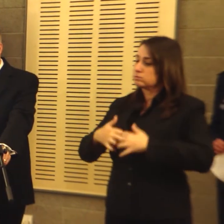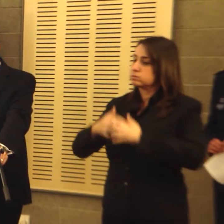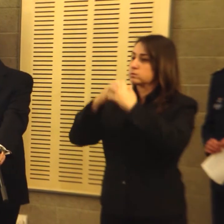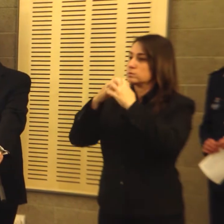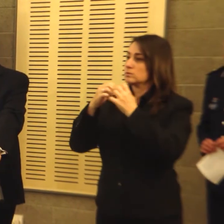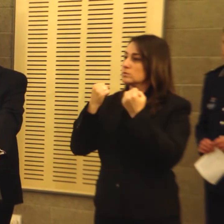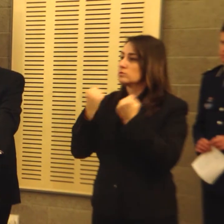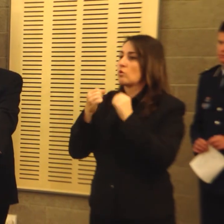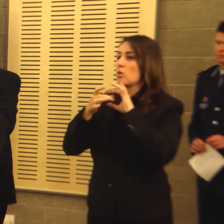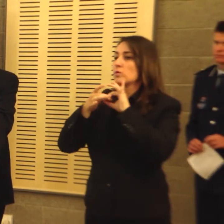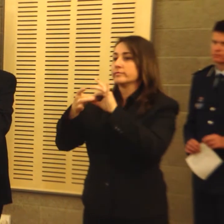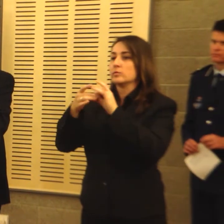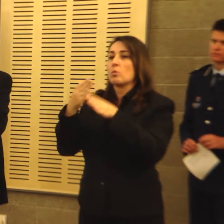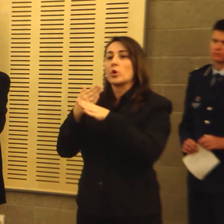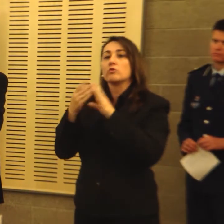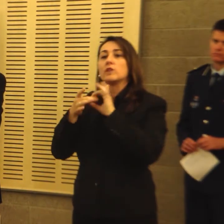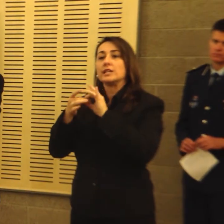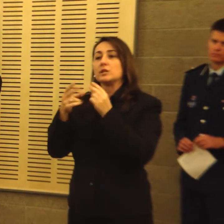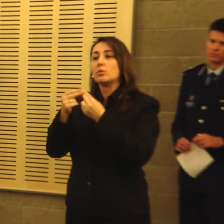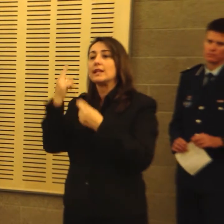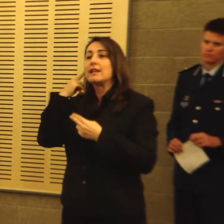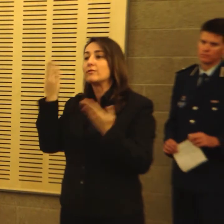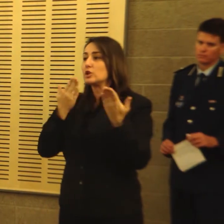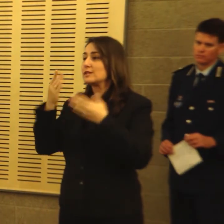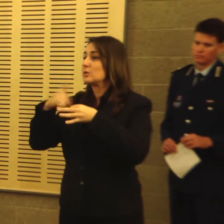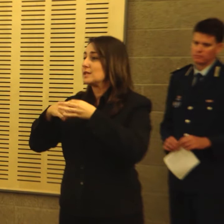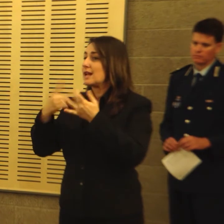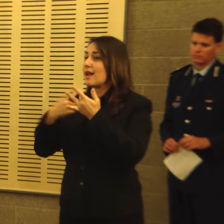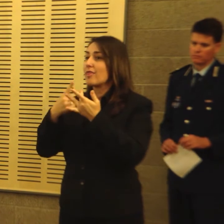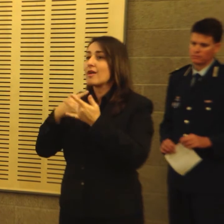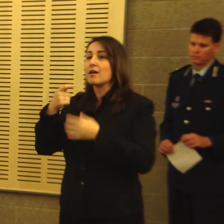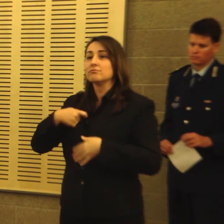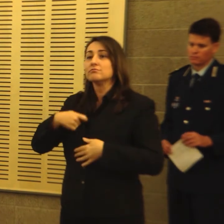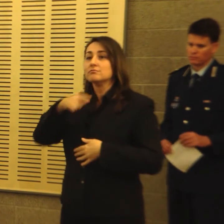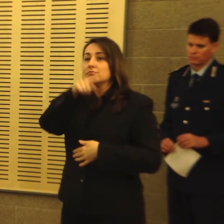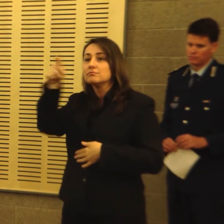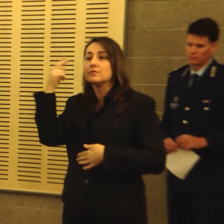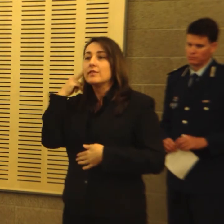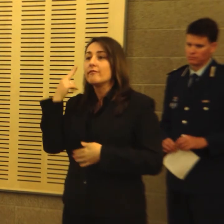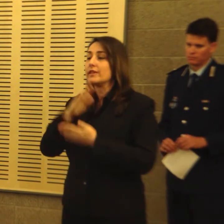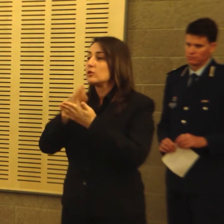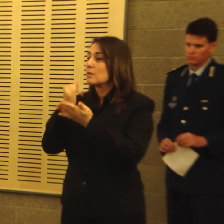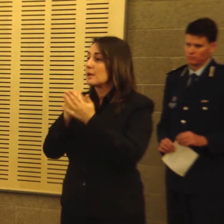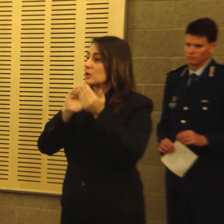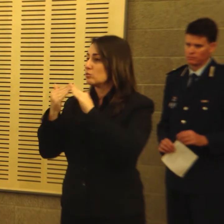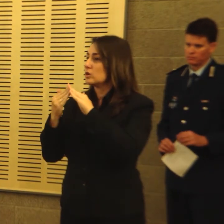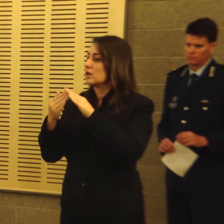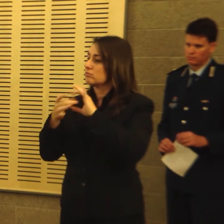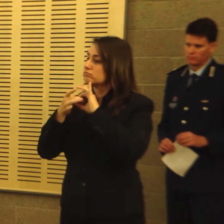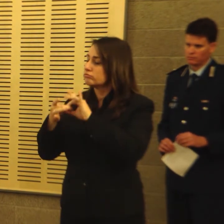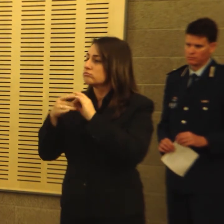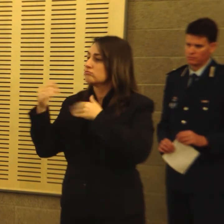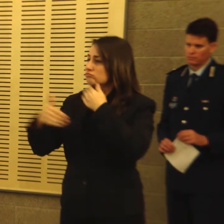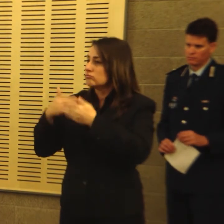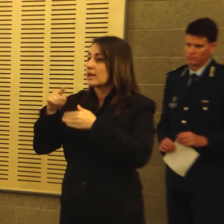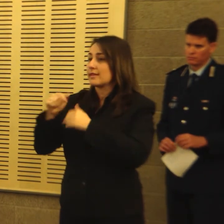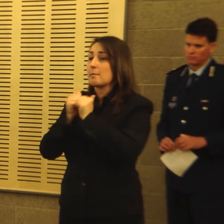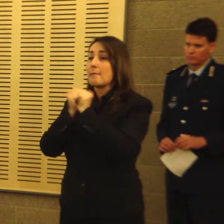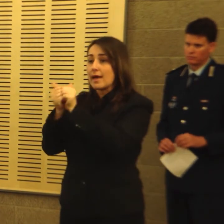with Deaf Services Queensland and other members of the deaf and hearing impaired community. This partnership was clearly